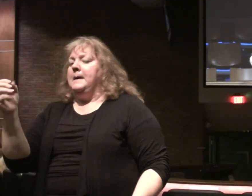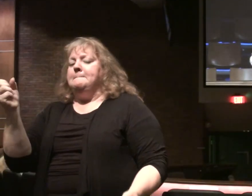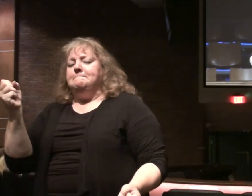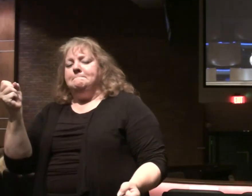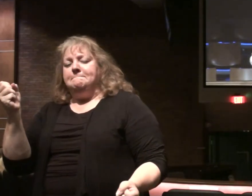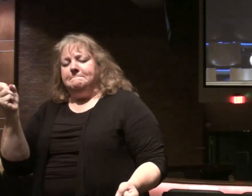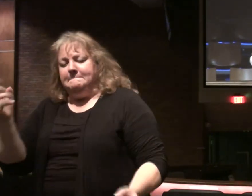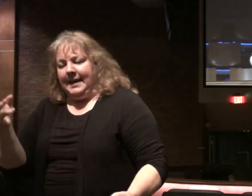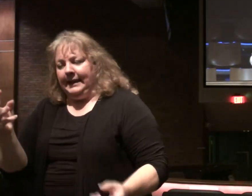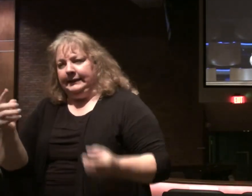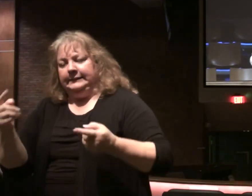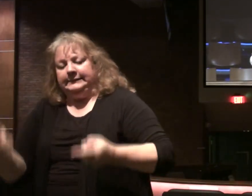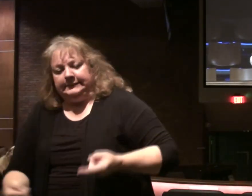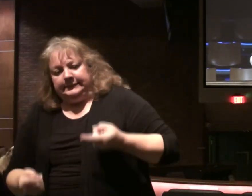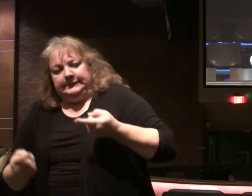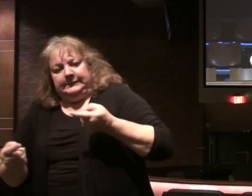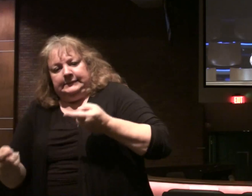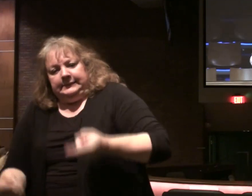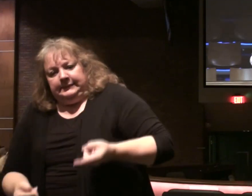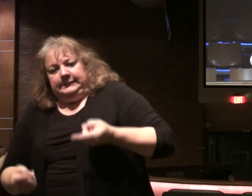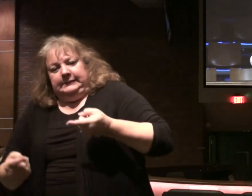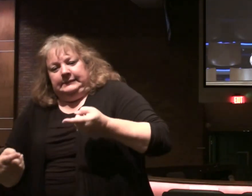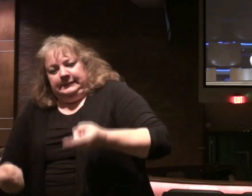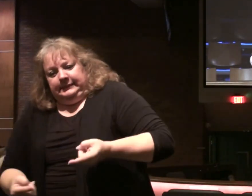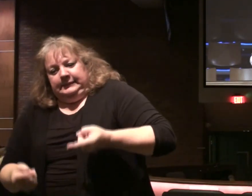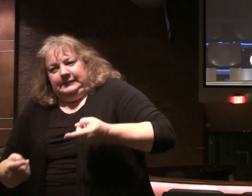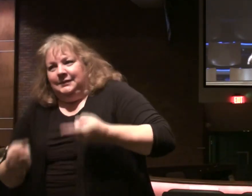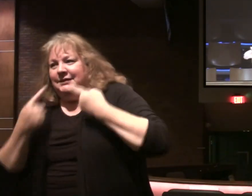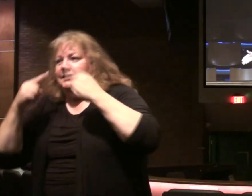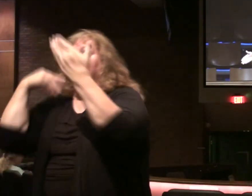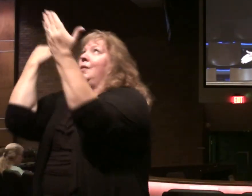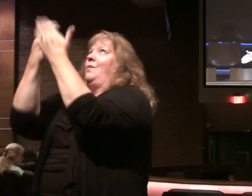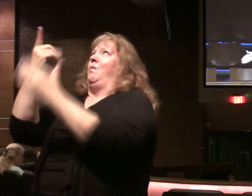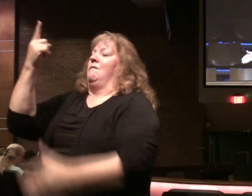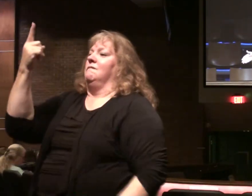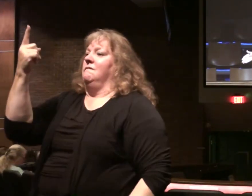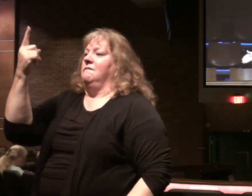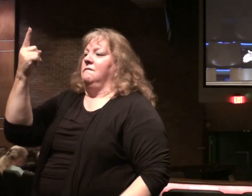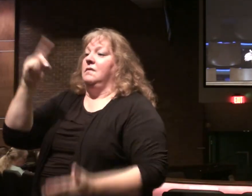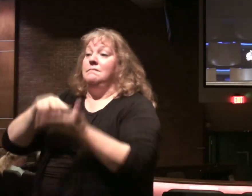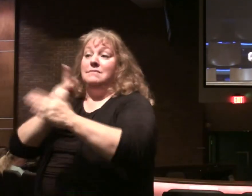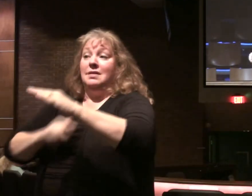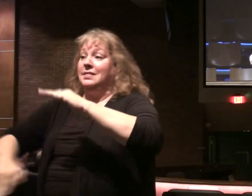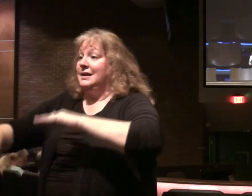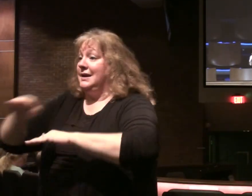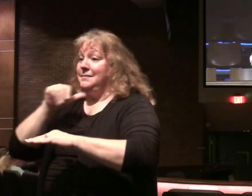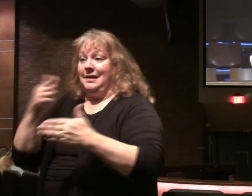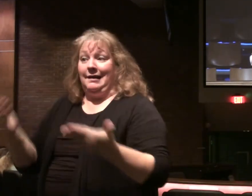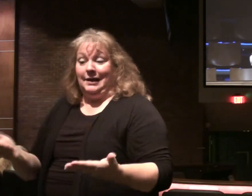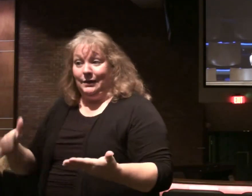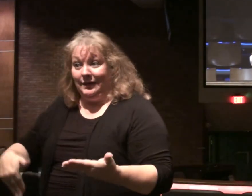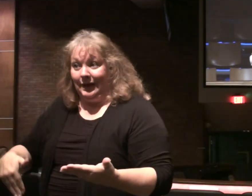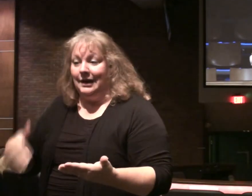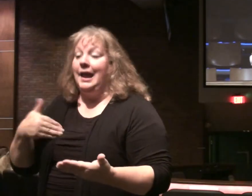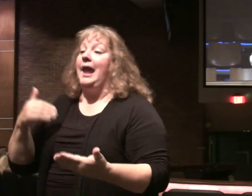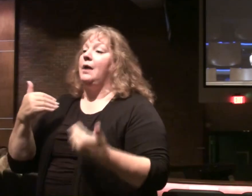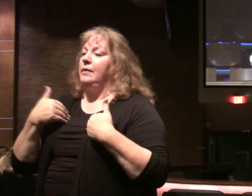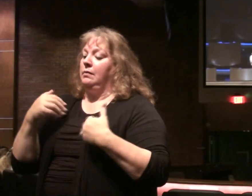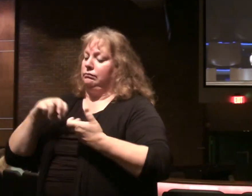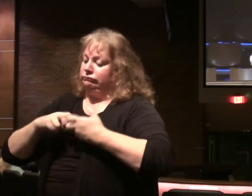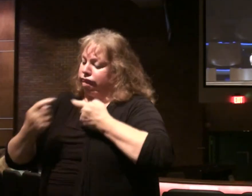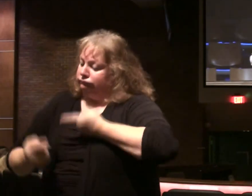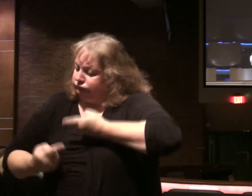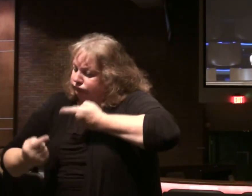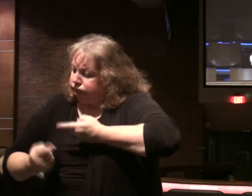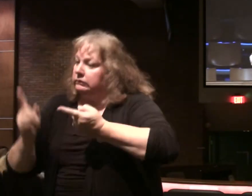tribulations. We must enter the kingdom of God. It shows the kingdom is not here yet. And it shows we have difficulty until that time comes.